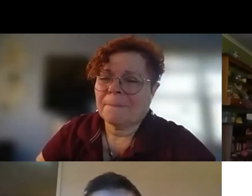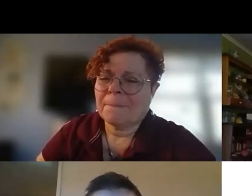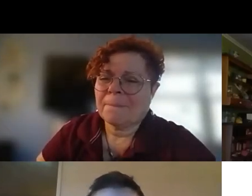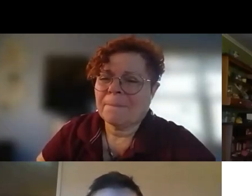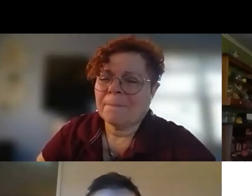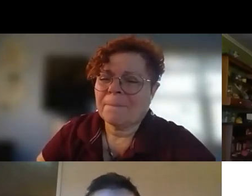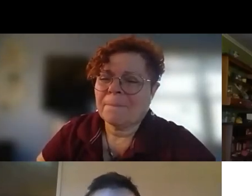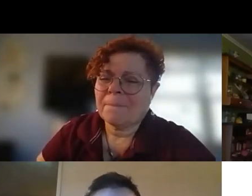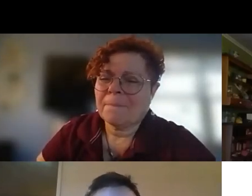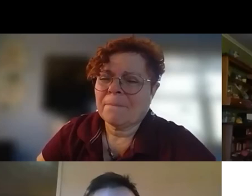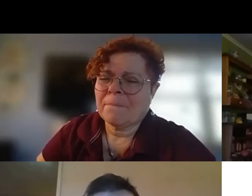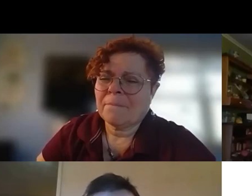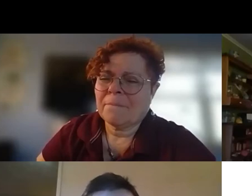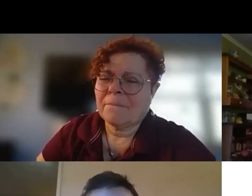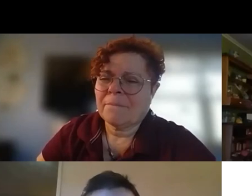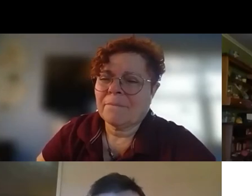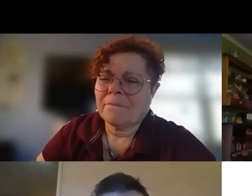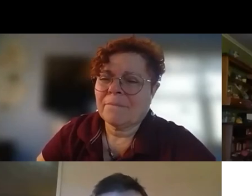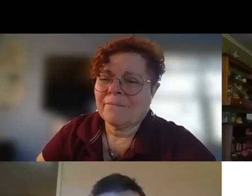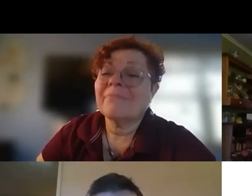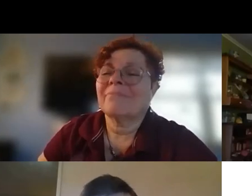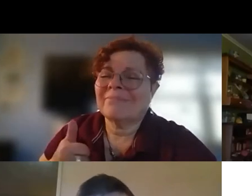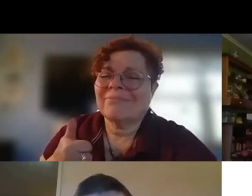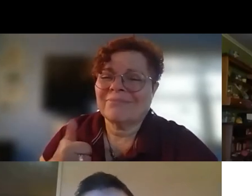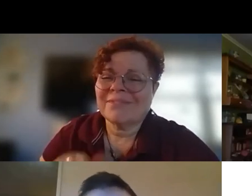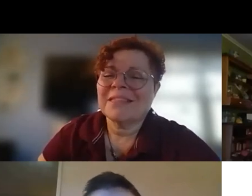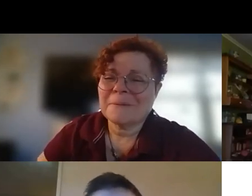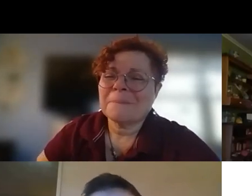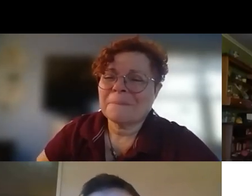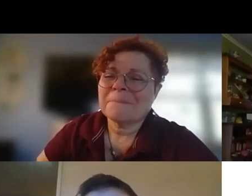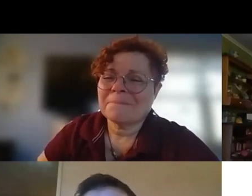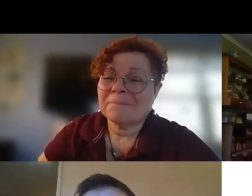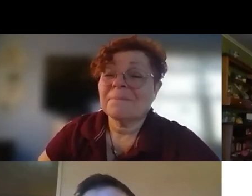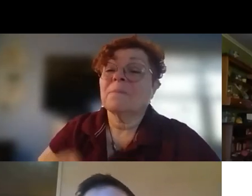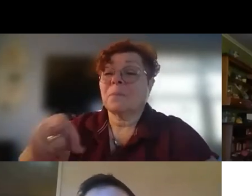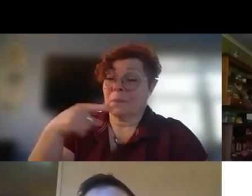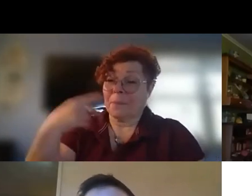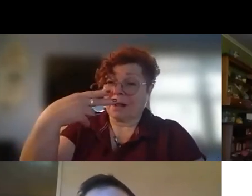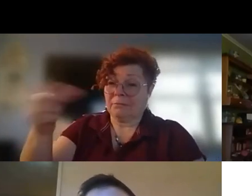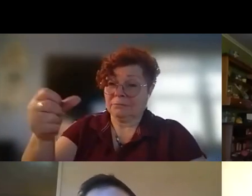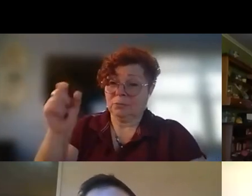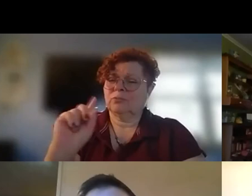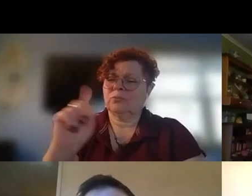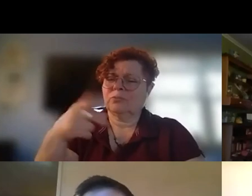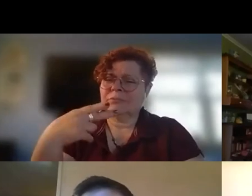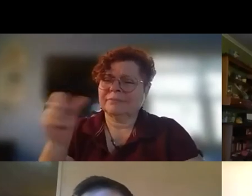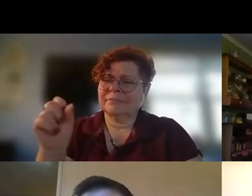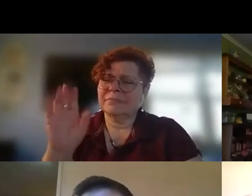quite far far away from graduating i'm a freshman not a junior um um um